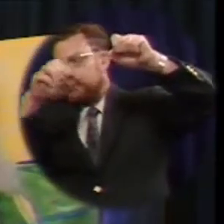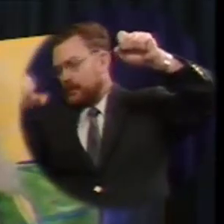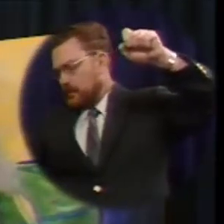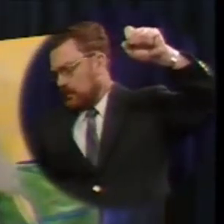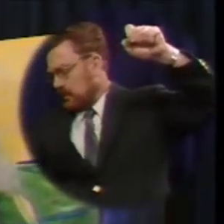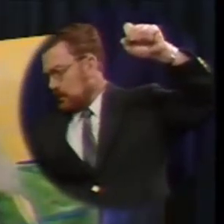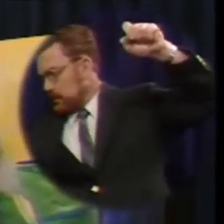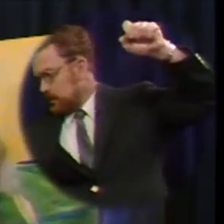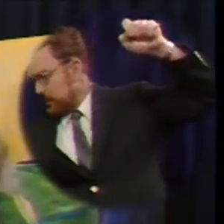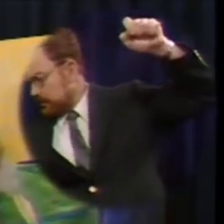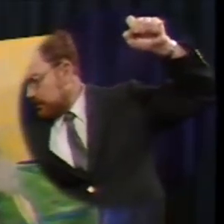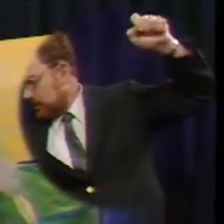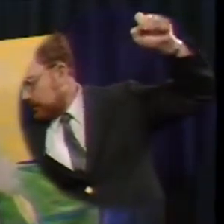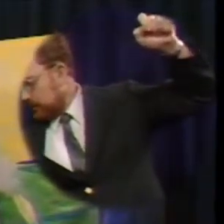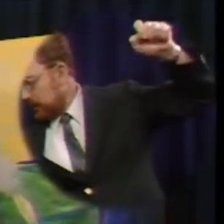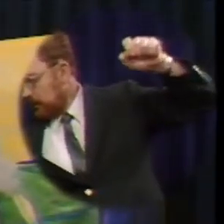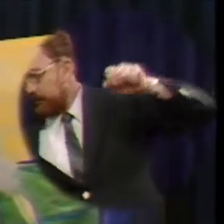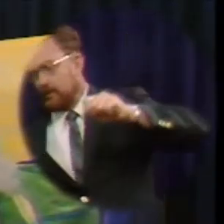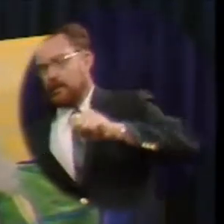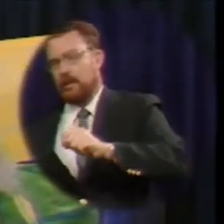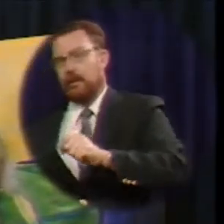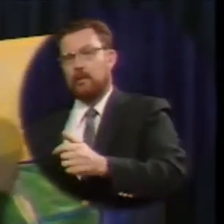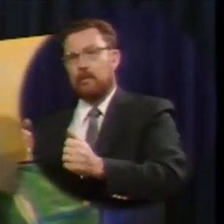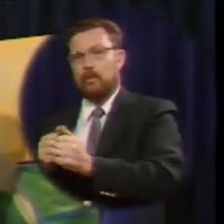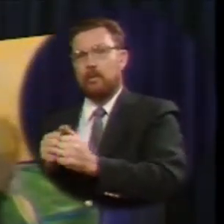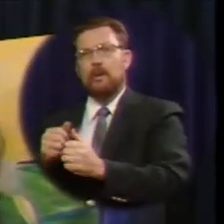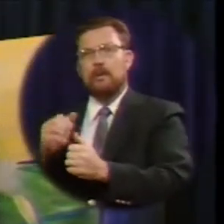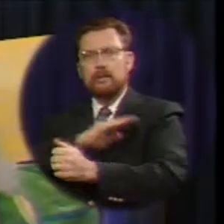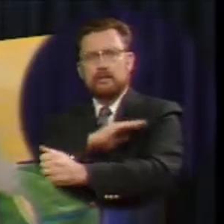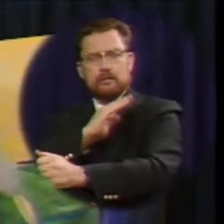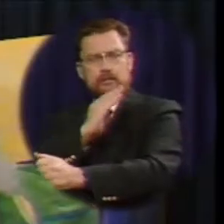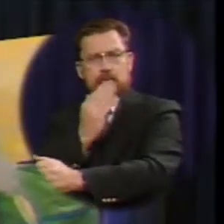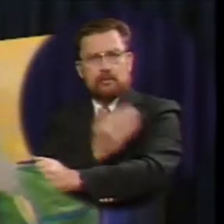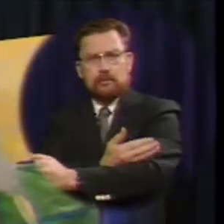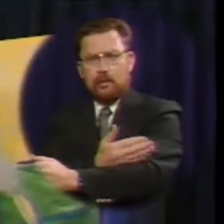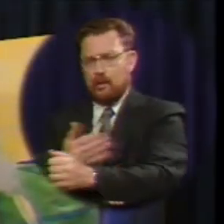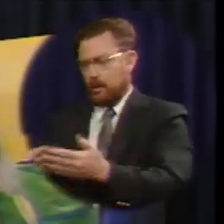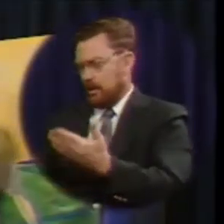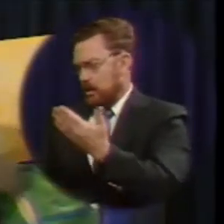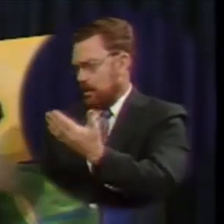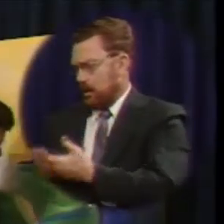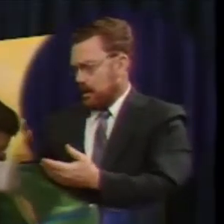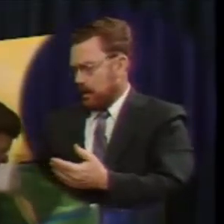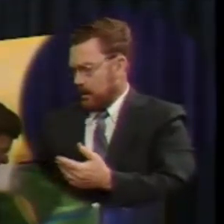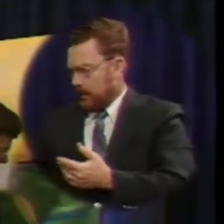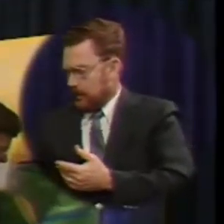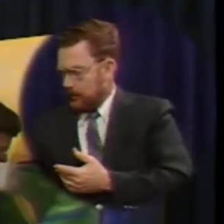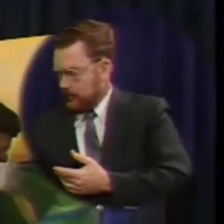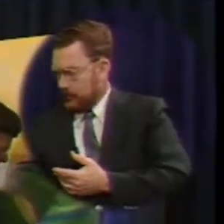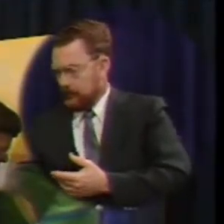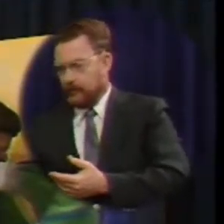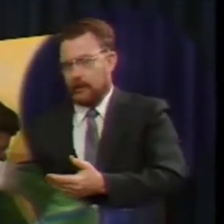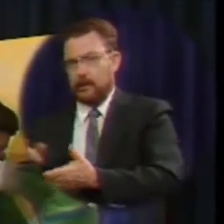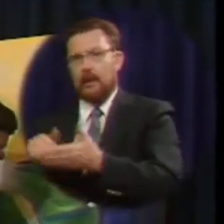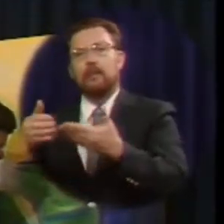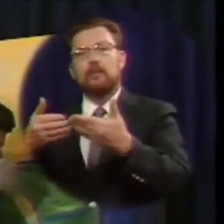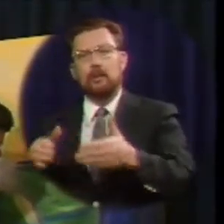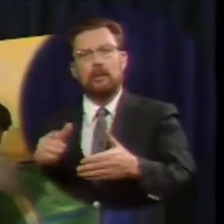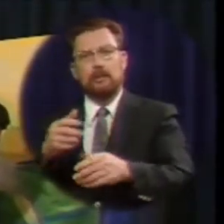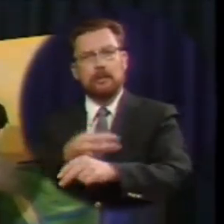reaches far out with his strong outstretched arm to reach his lost lamb and pull him back